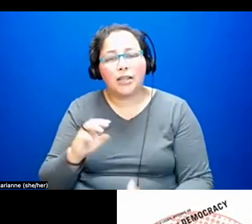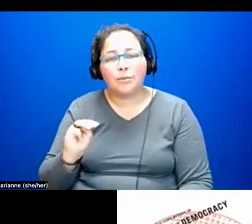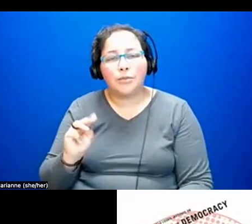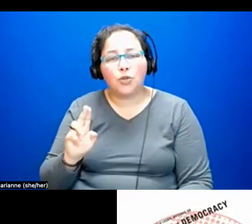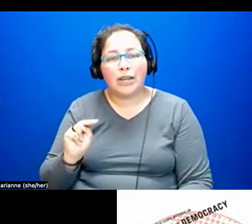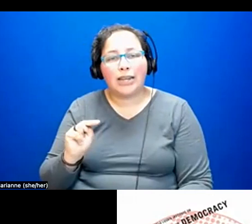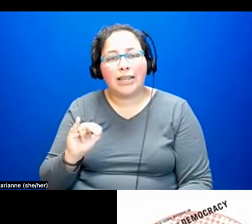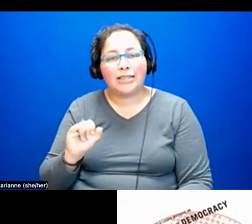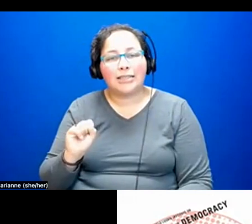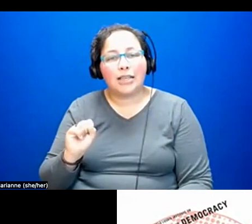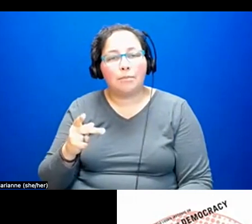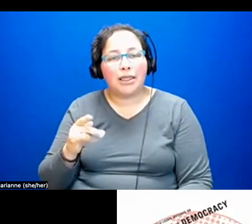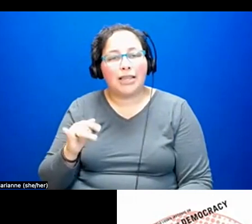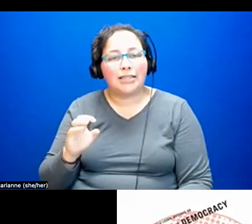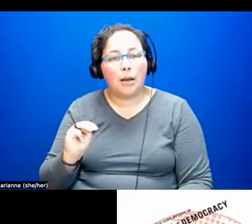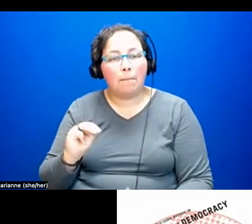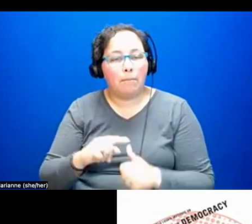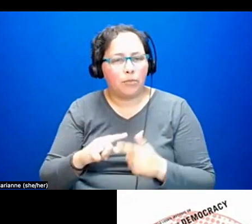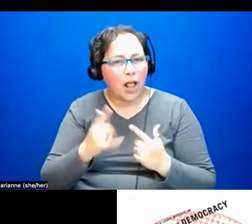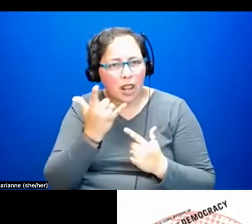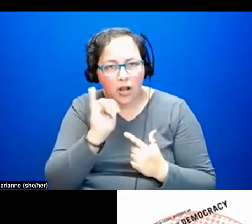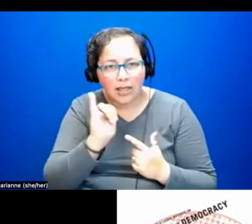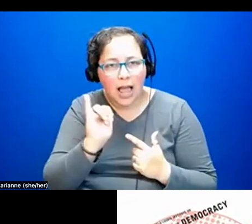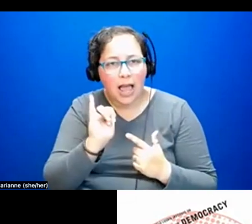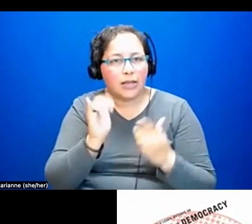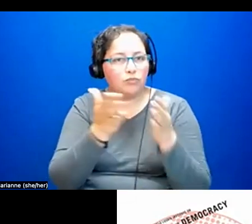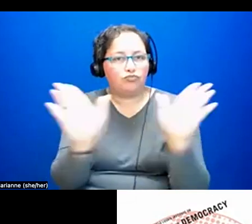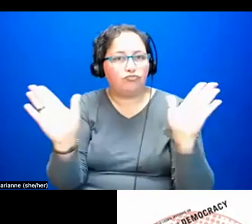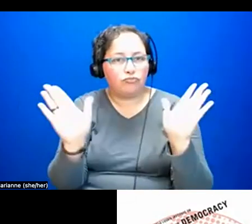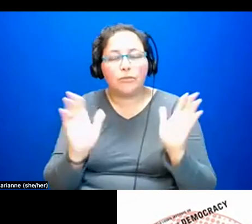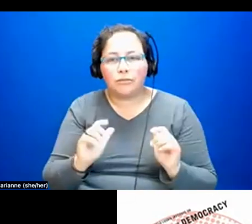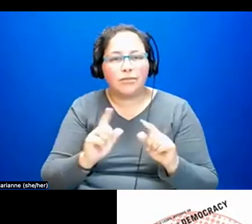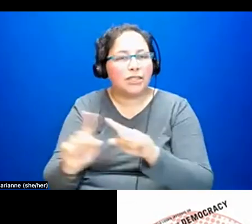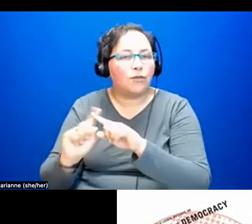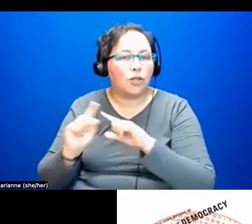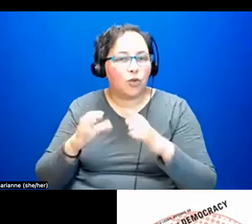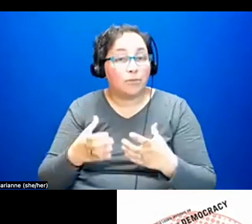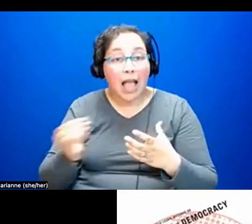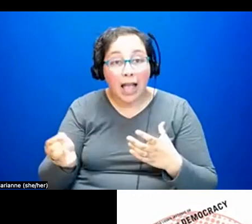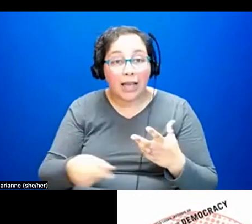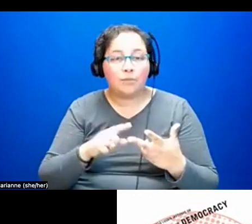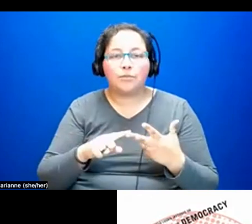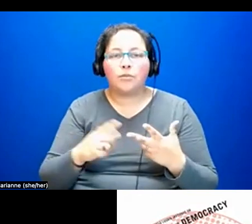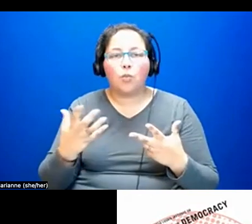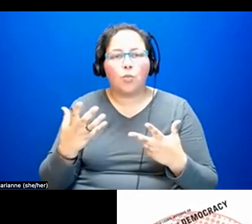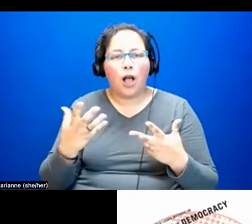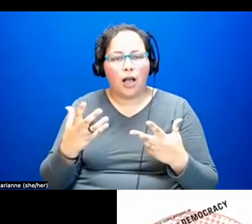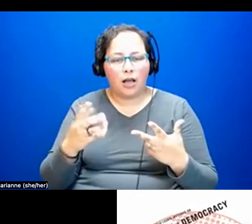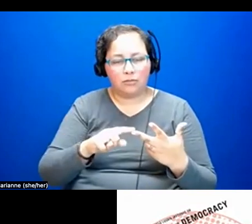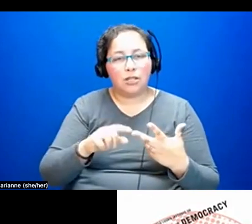How would, what does municipalism look like in the global south and for self altered groups? And what do you think is the relationship between